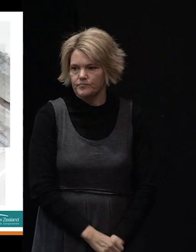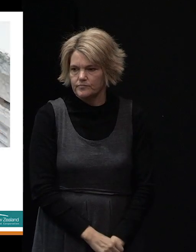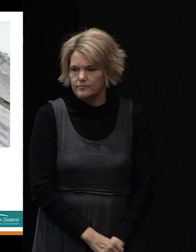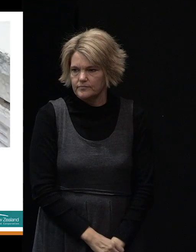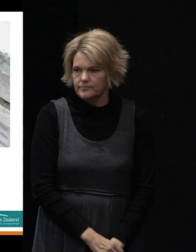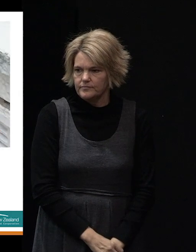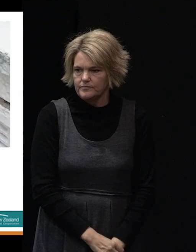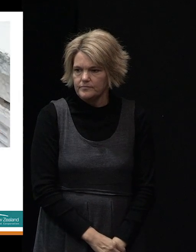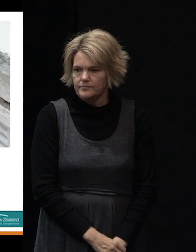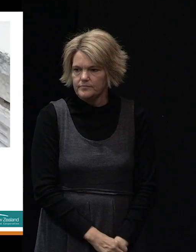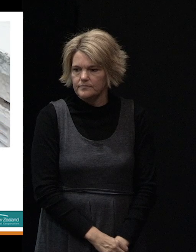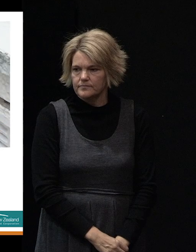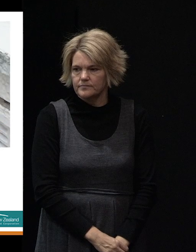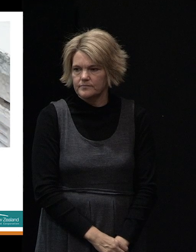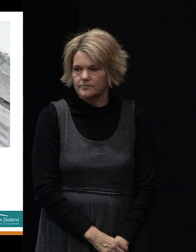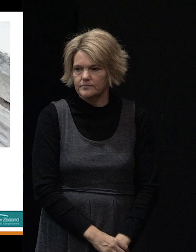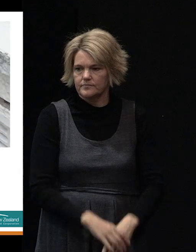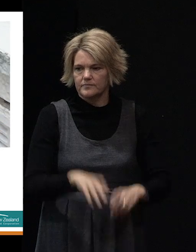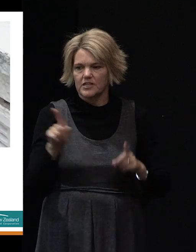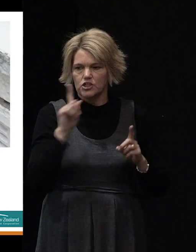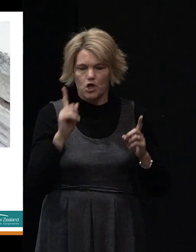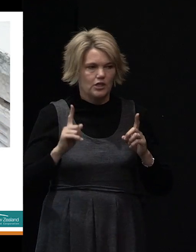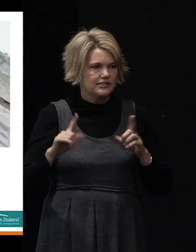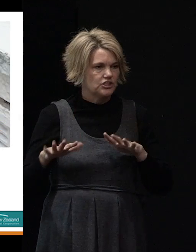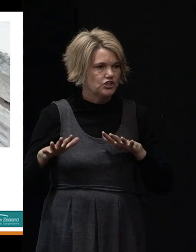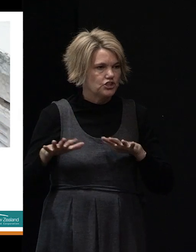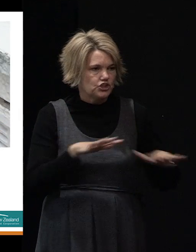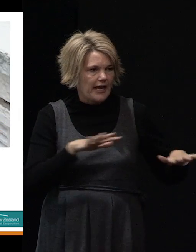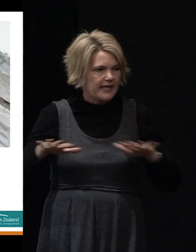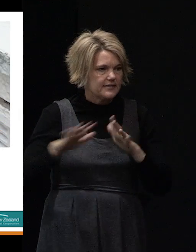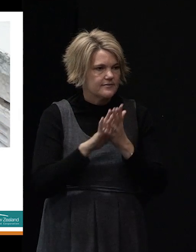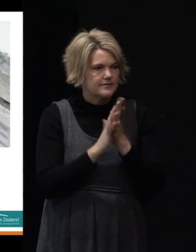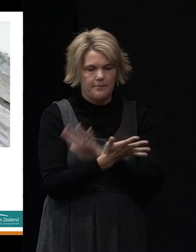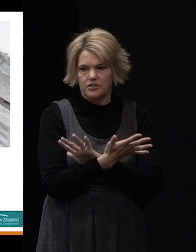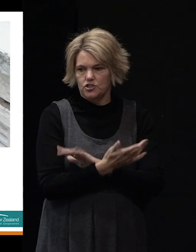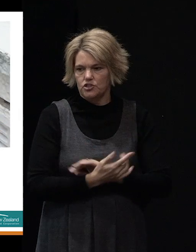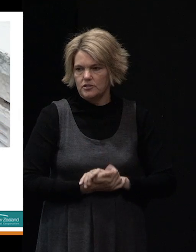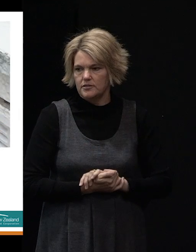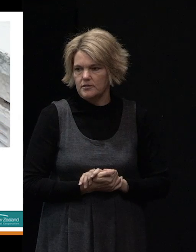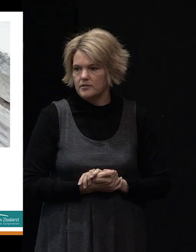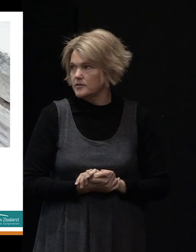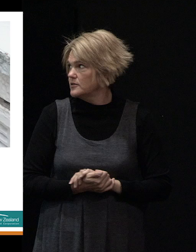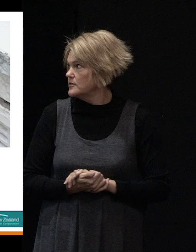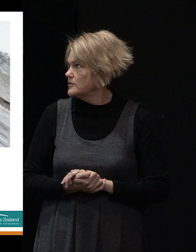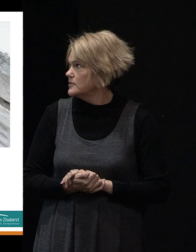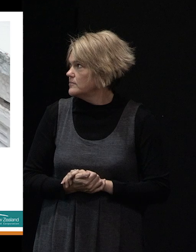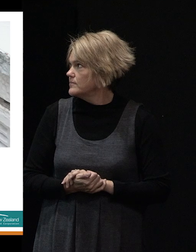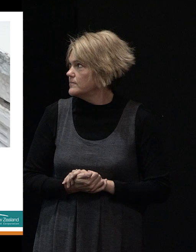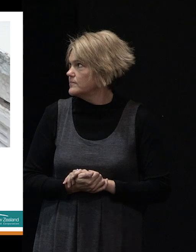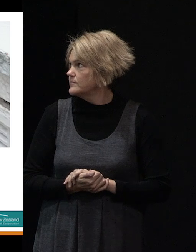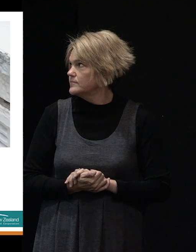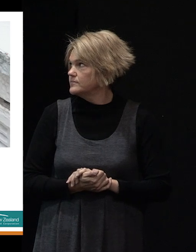Again showing some of the shaking damage that's occurred to the building superstructure. The top